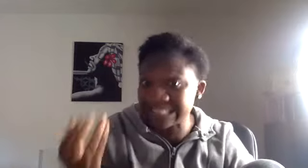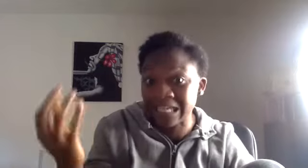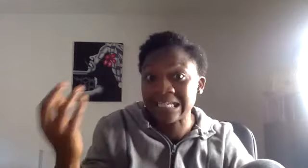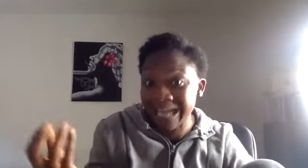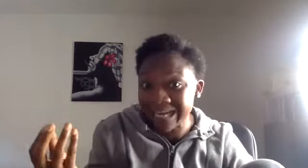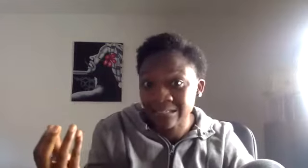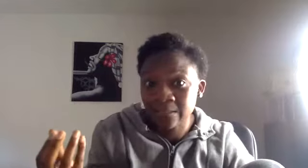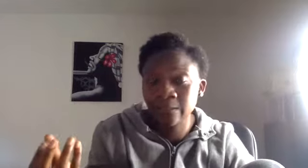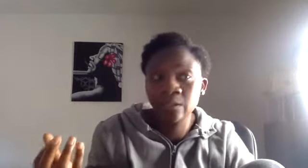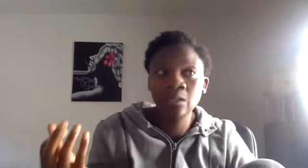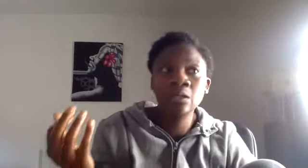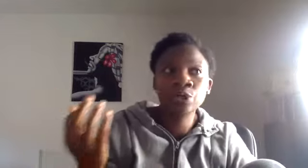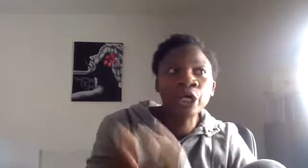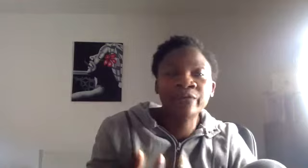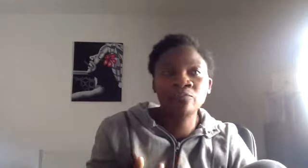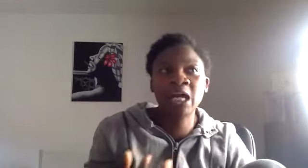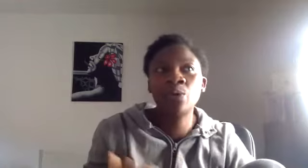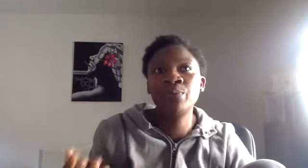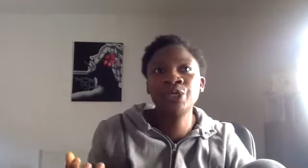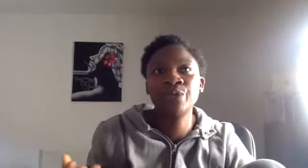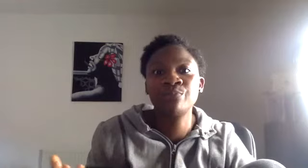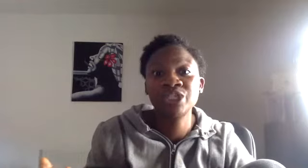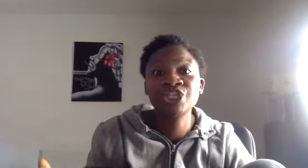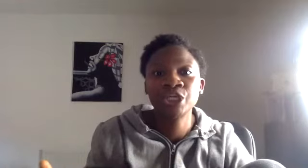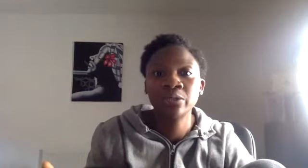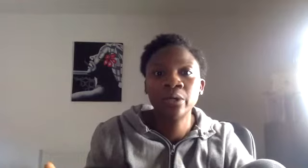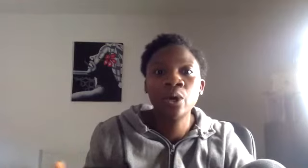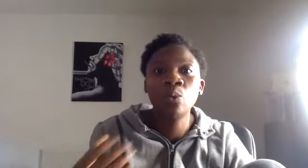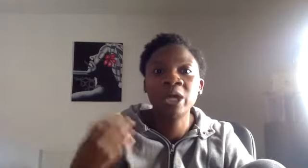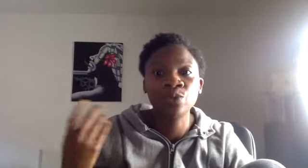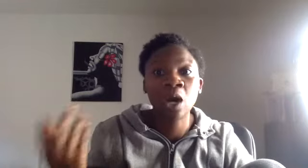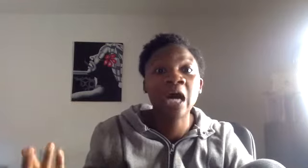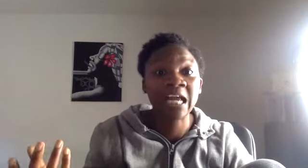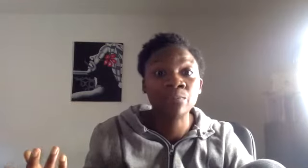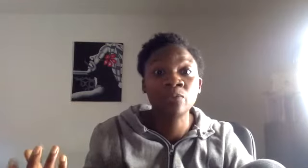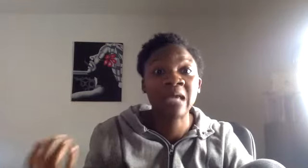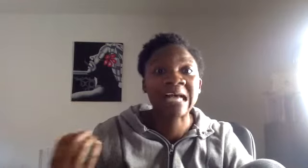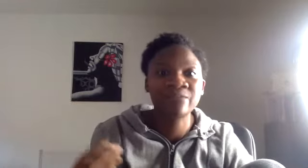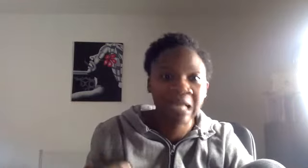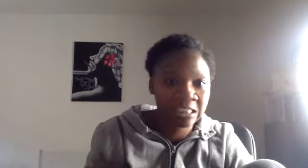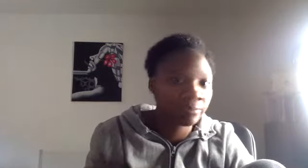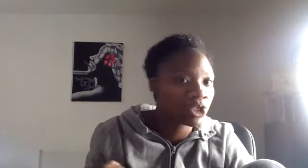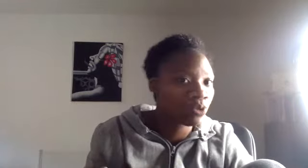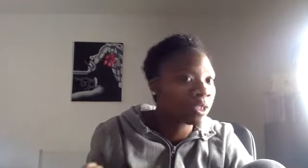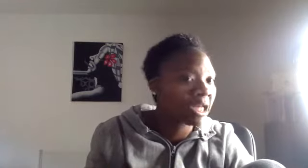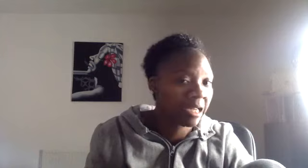done it yet. COVID may well put you in a position where you are unable to be as flexible as you would like.